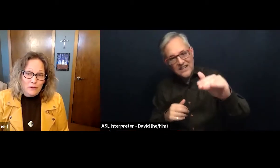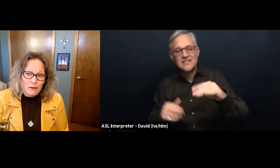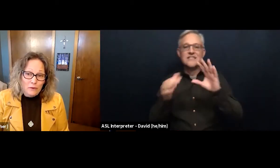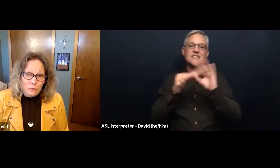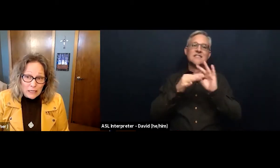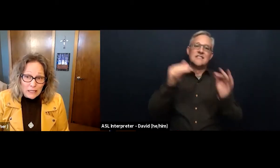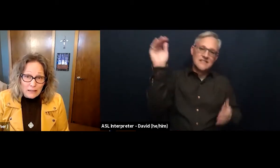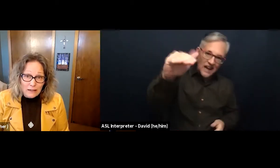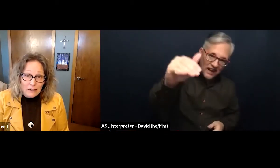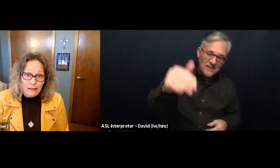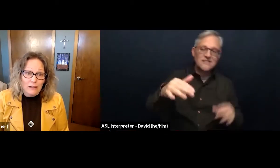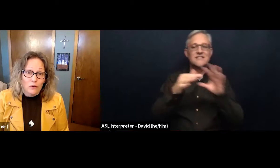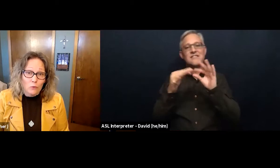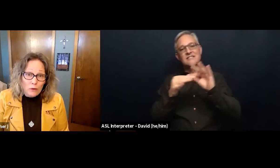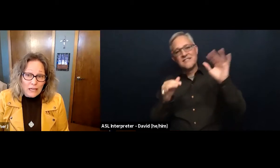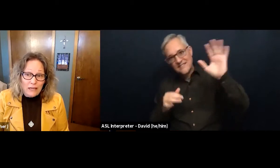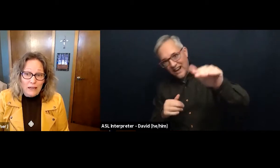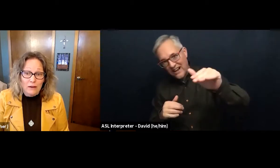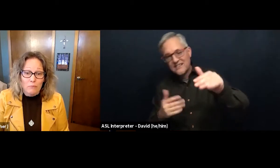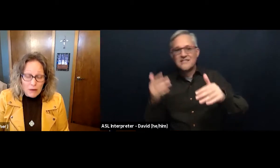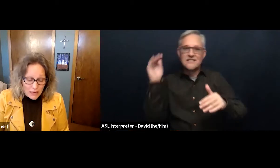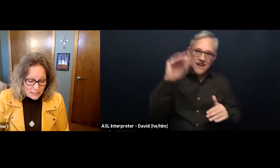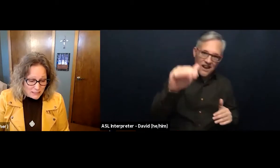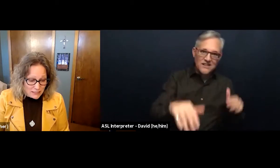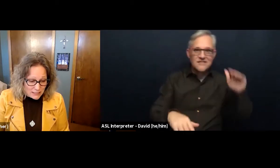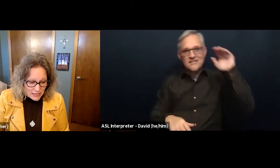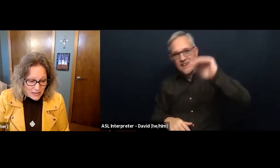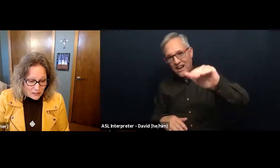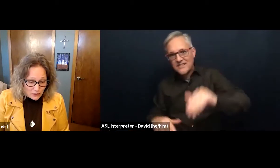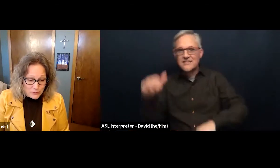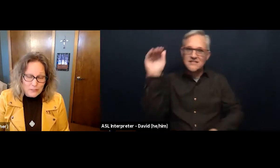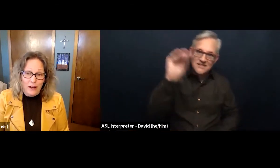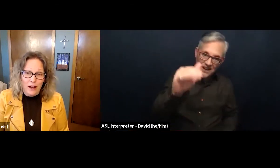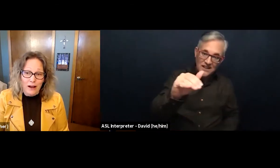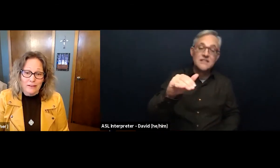we, we must stay close to God.